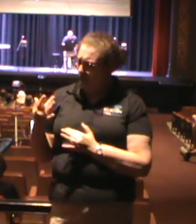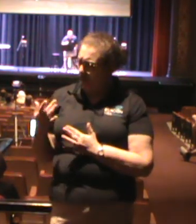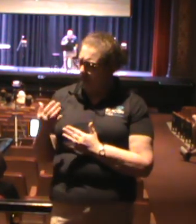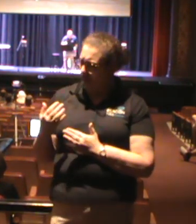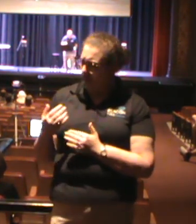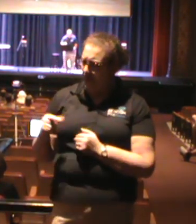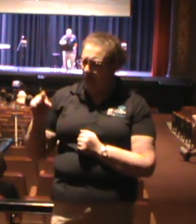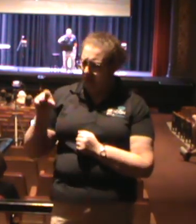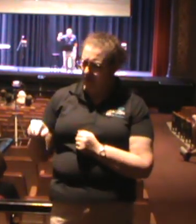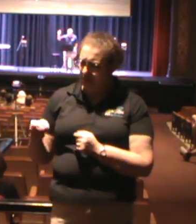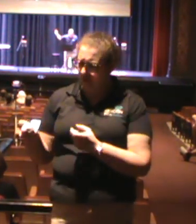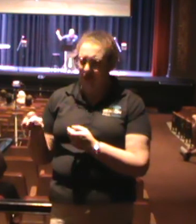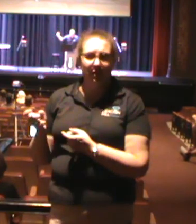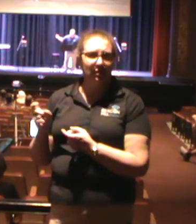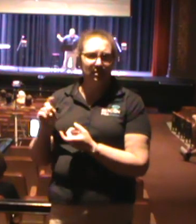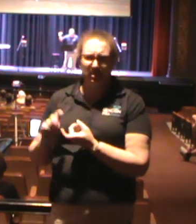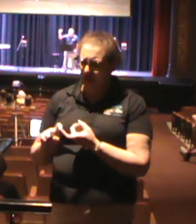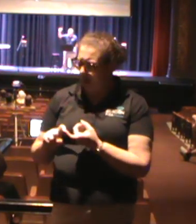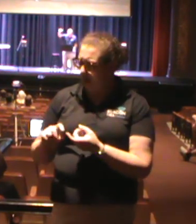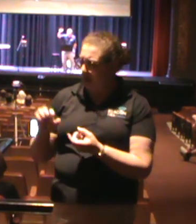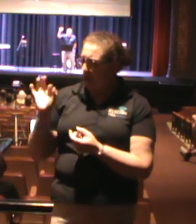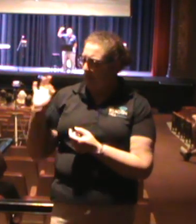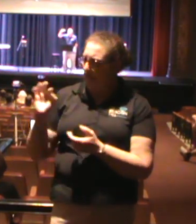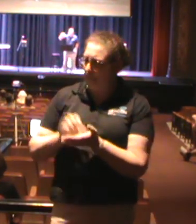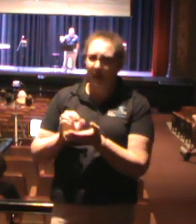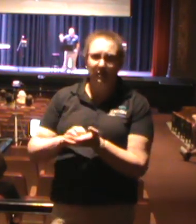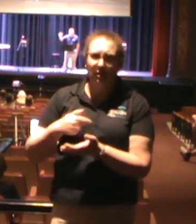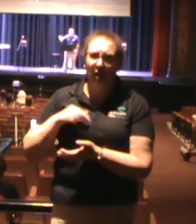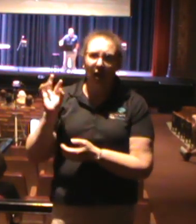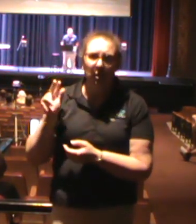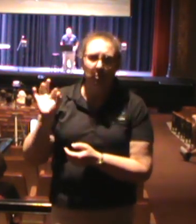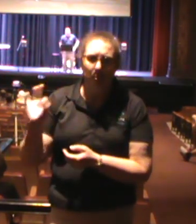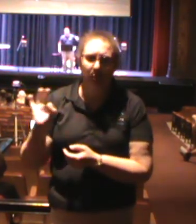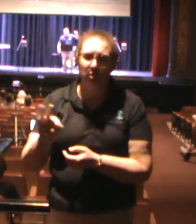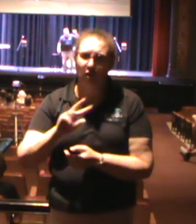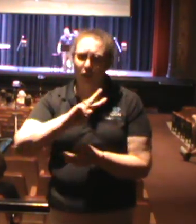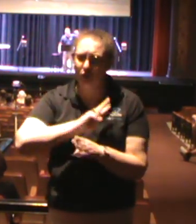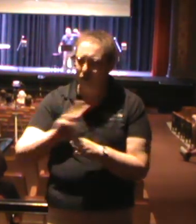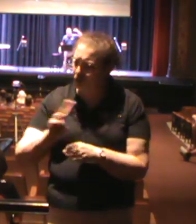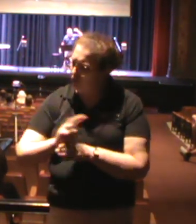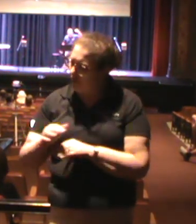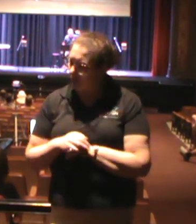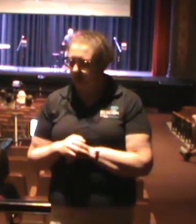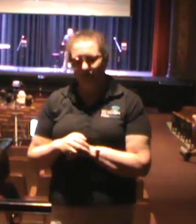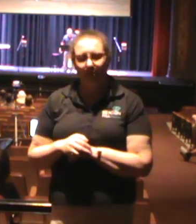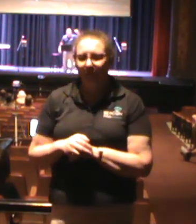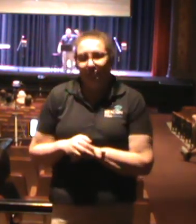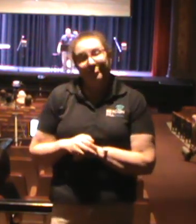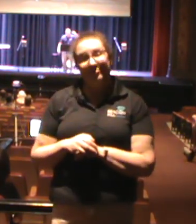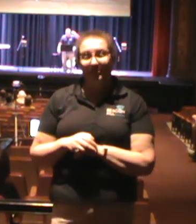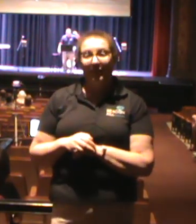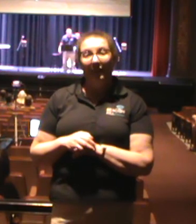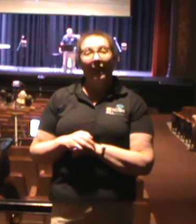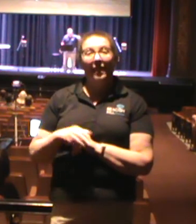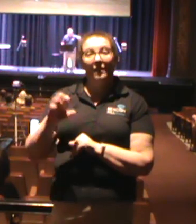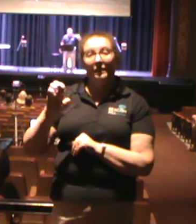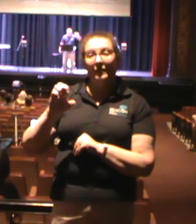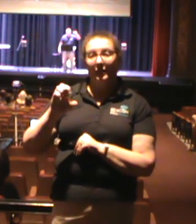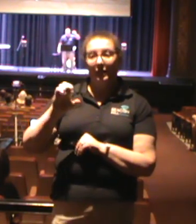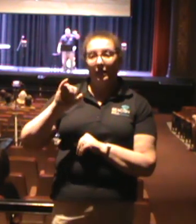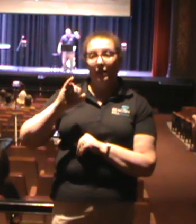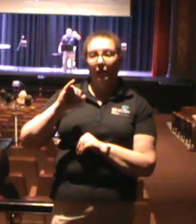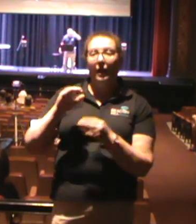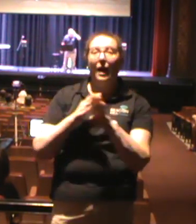in Romans. Look, after a great victory against the prophets of Baal on Mount Carmel, Elijah went through a great bout of depression.